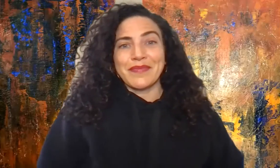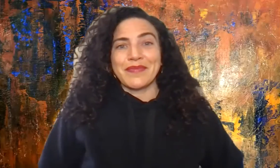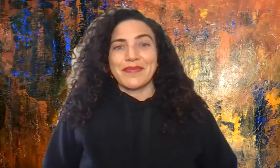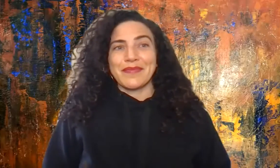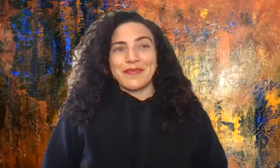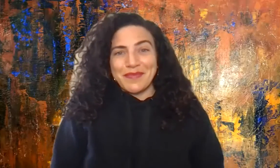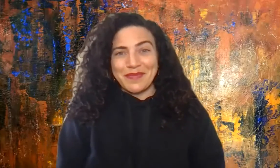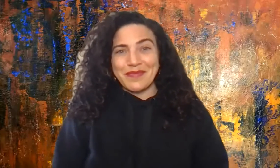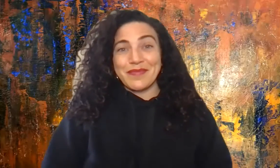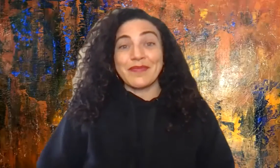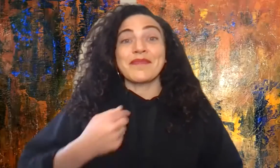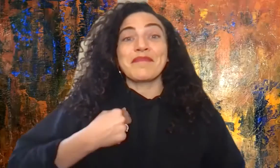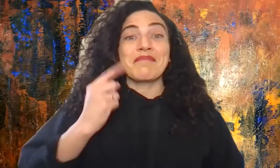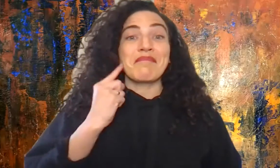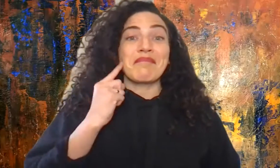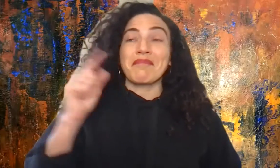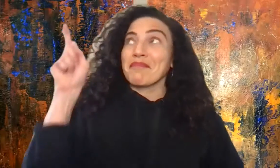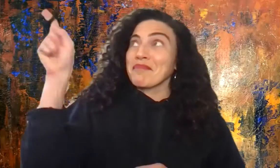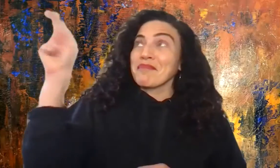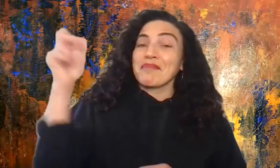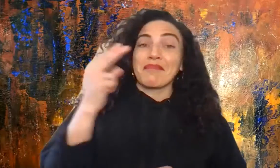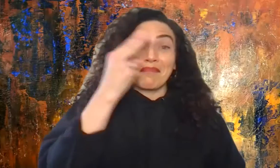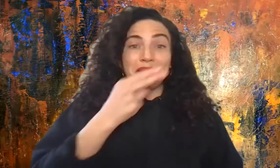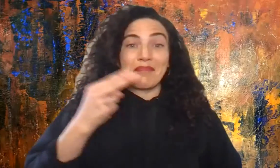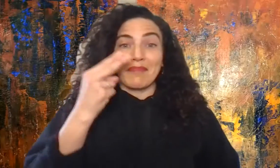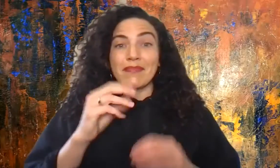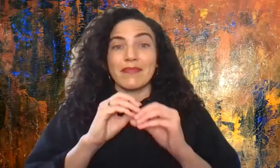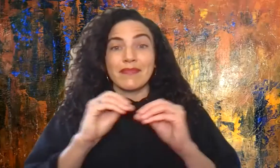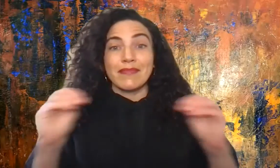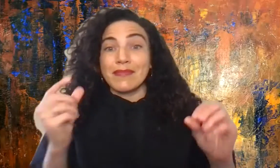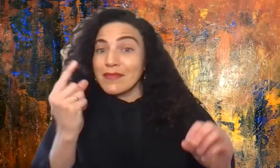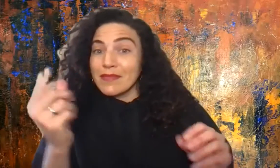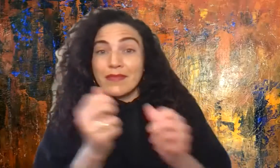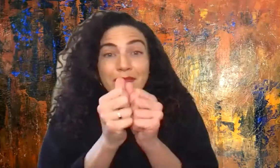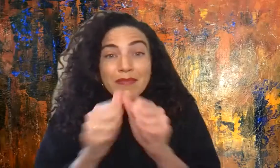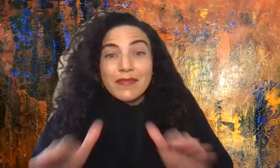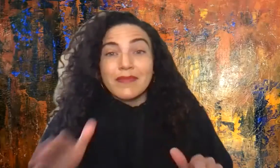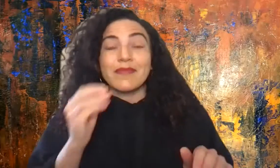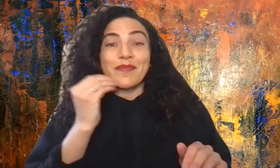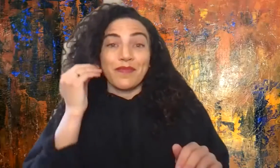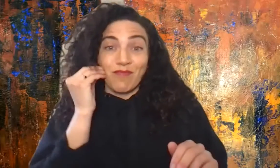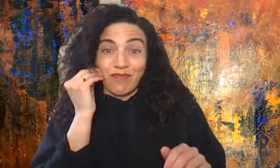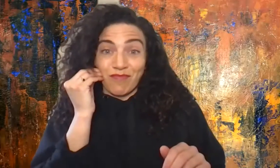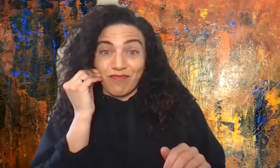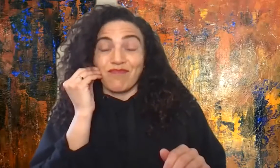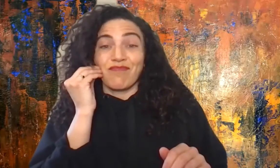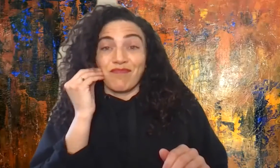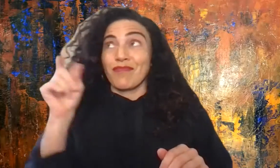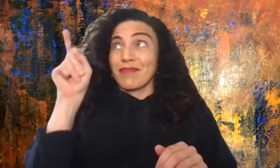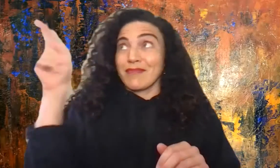I heard that in Hawaii, no one is homeless. They consider the island